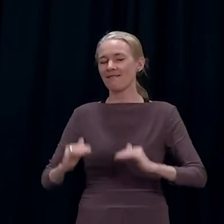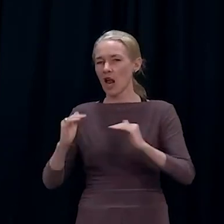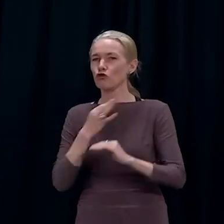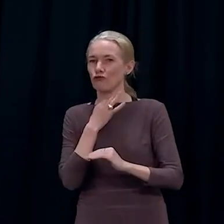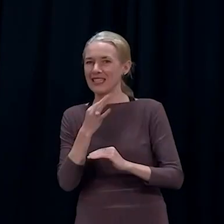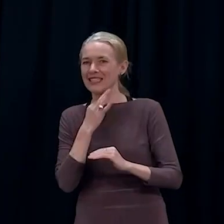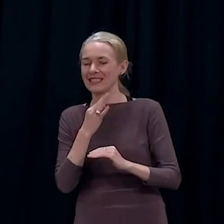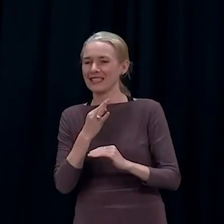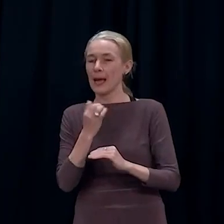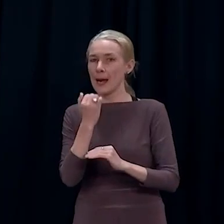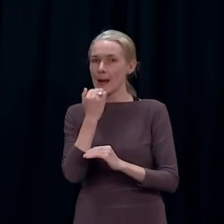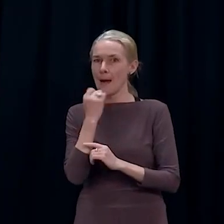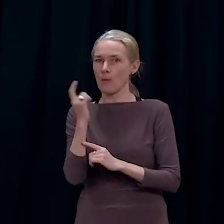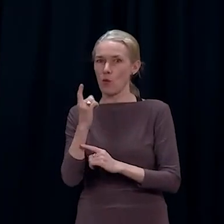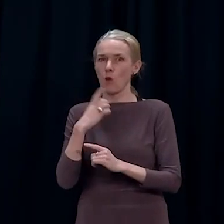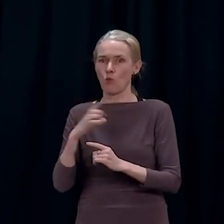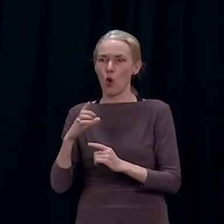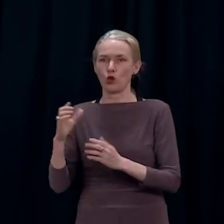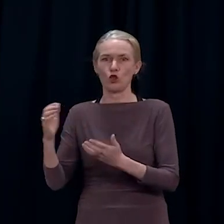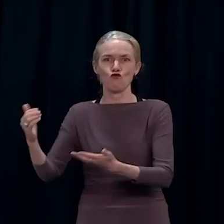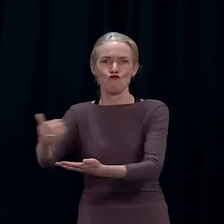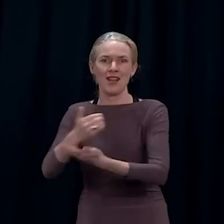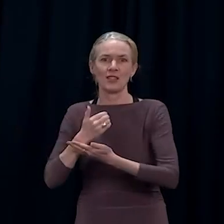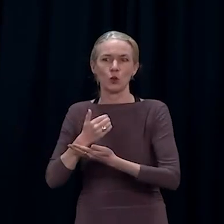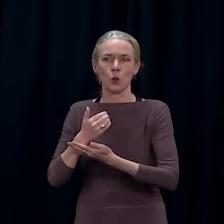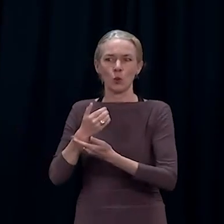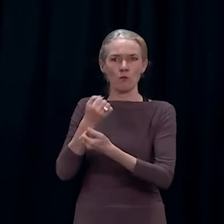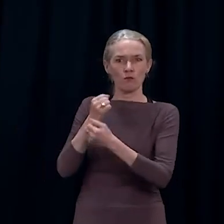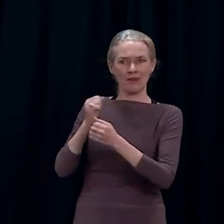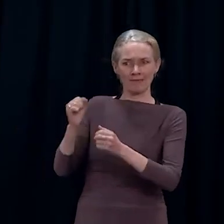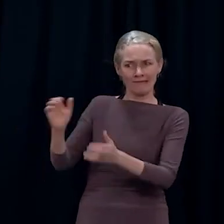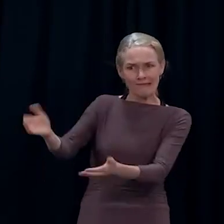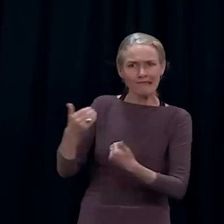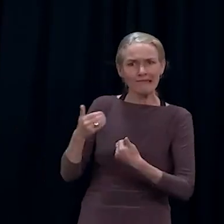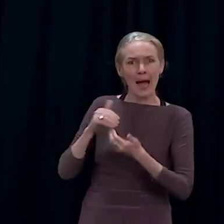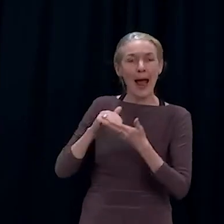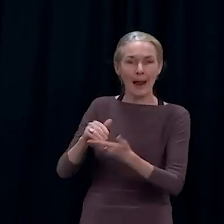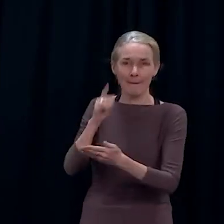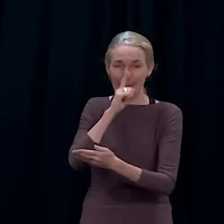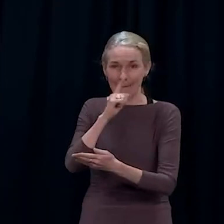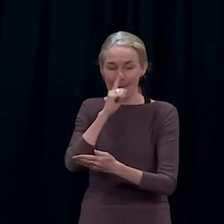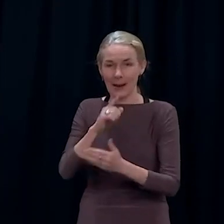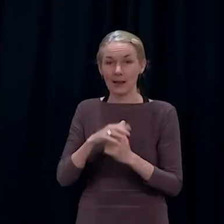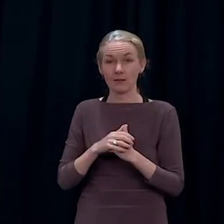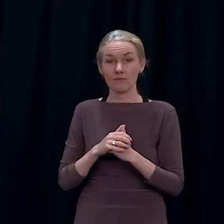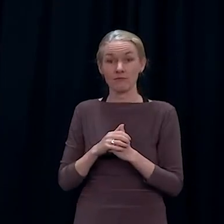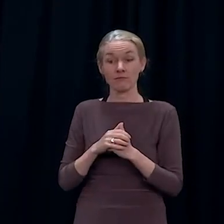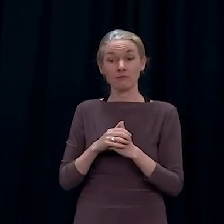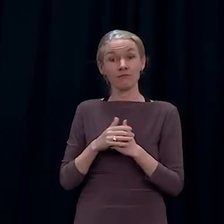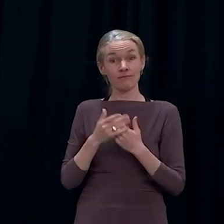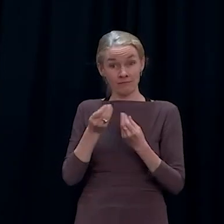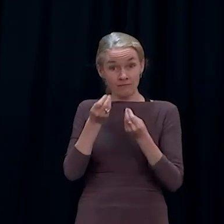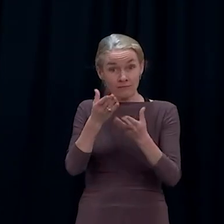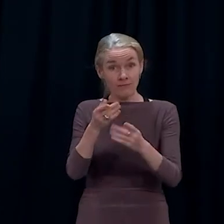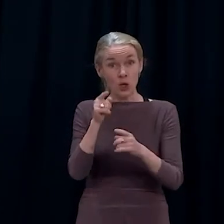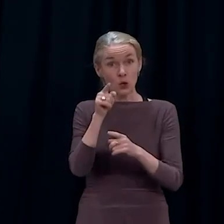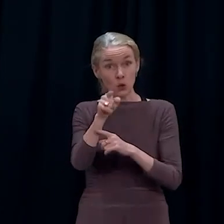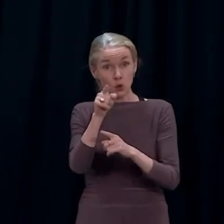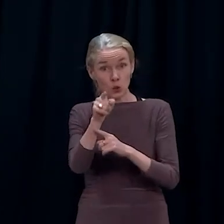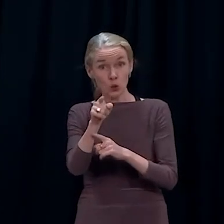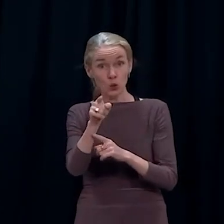by authorities because of an emergency, please follow that advice. And of course, we understand that the